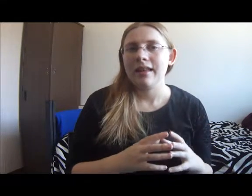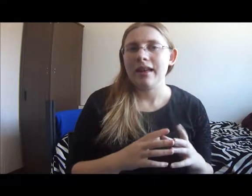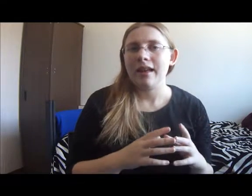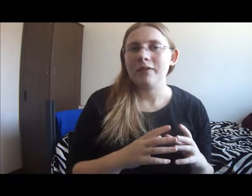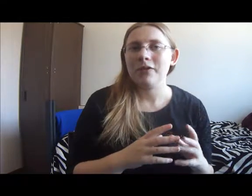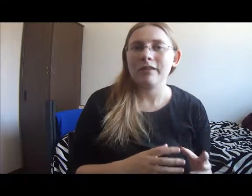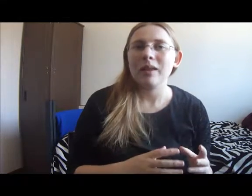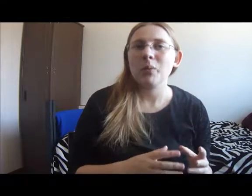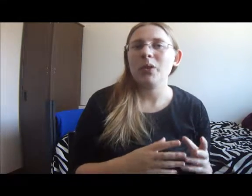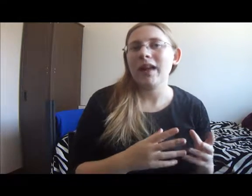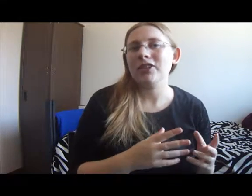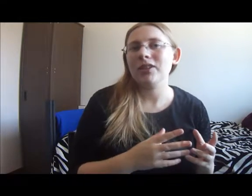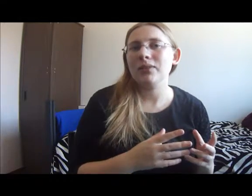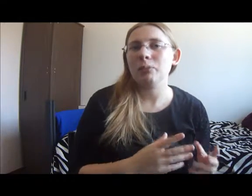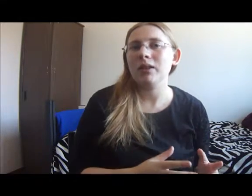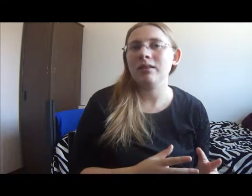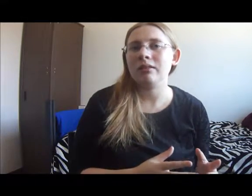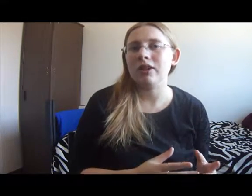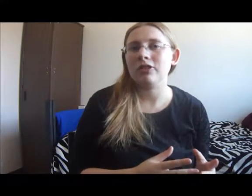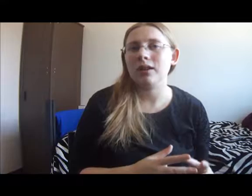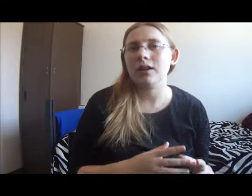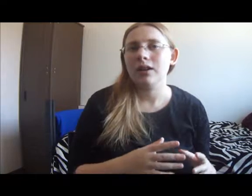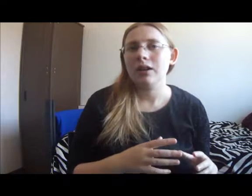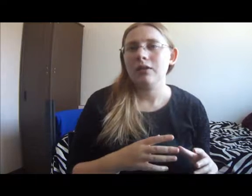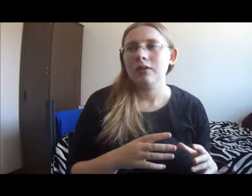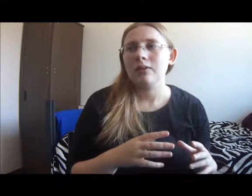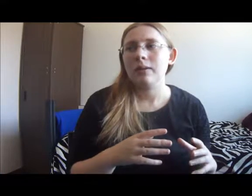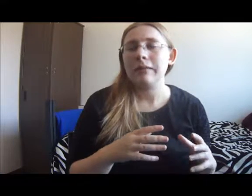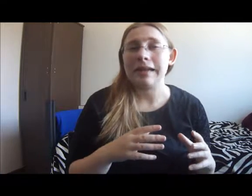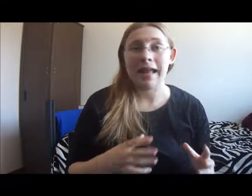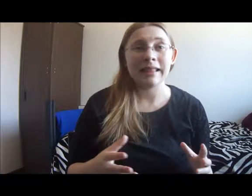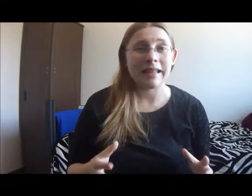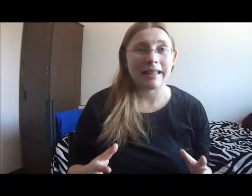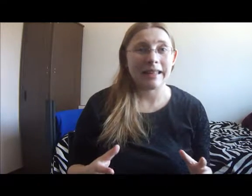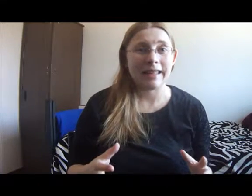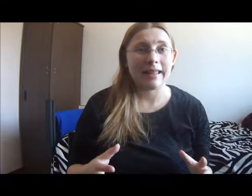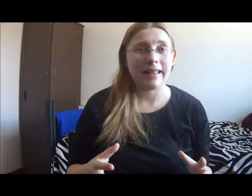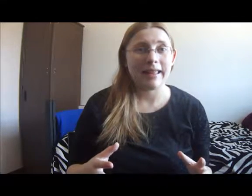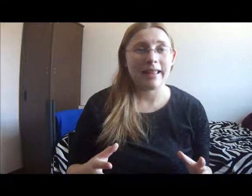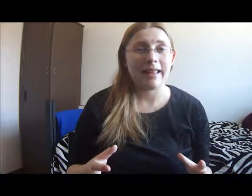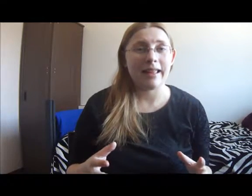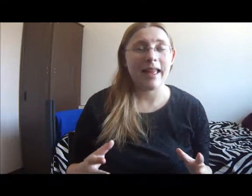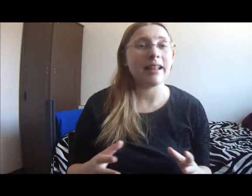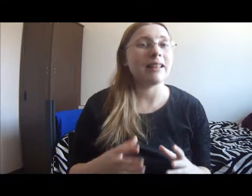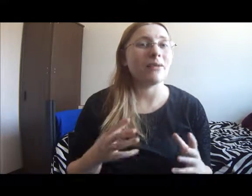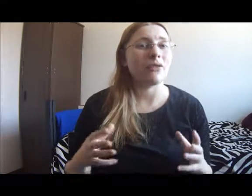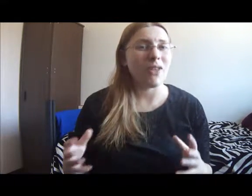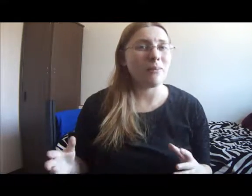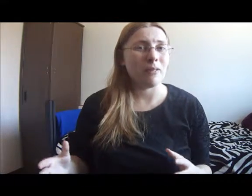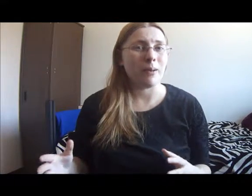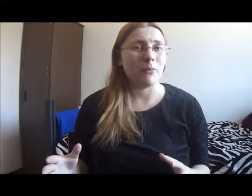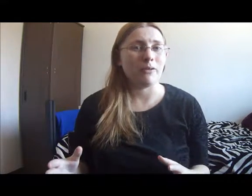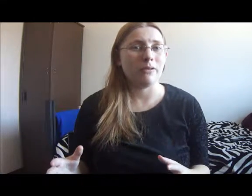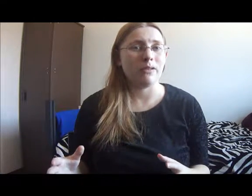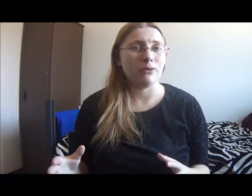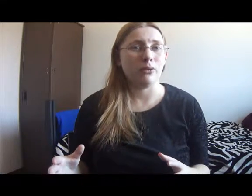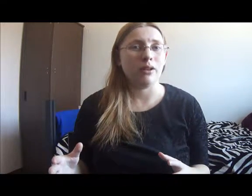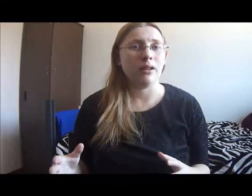For example, he actually forbids Crutcher from telling any of his family members this story.